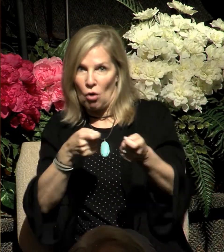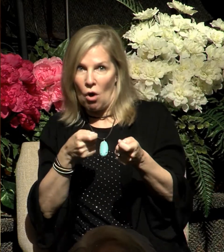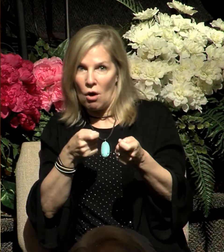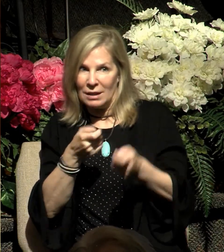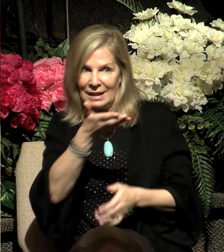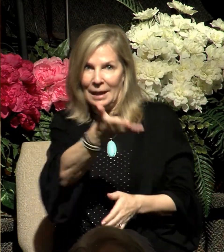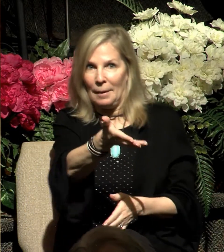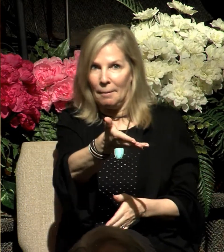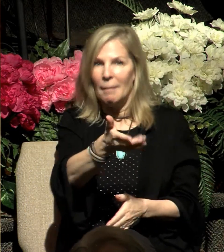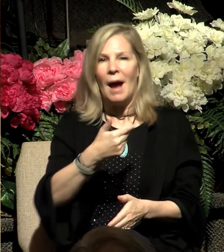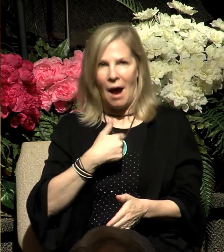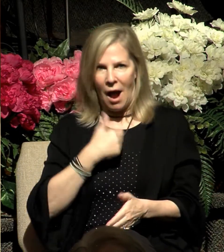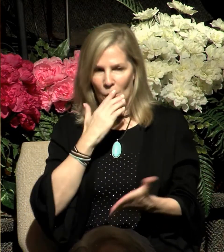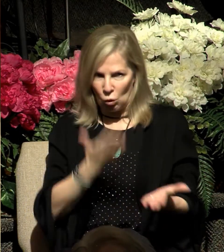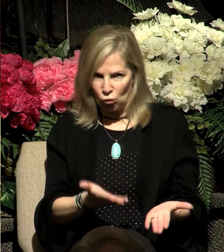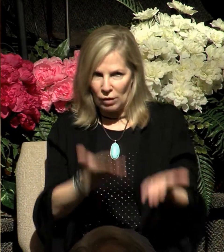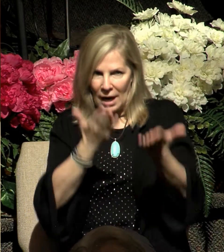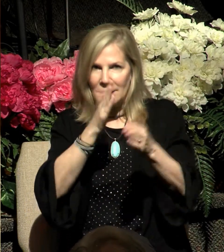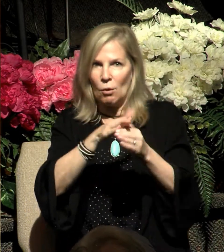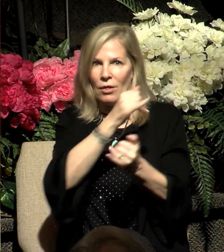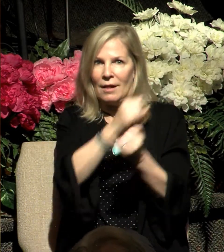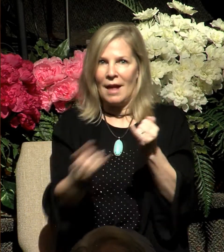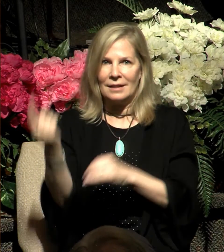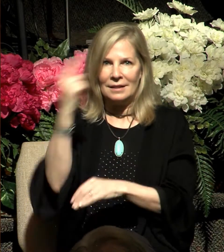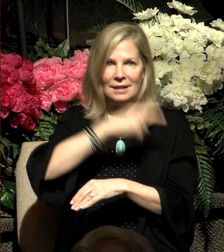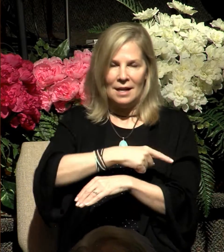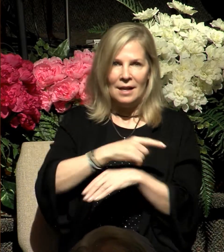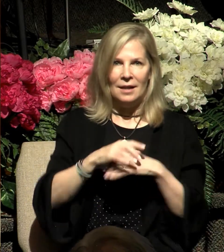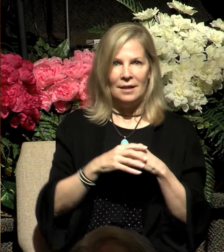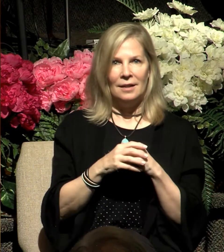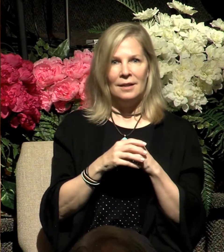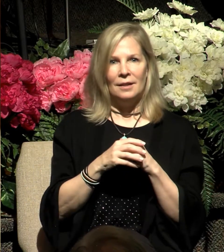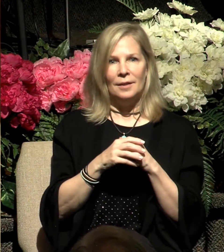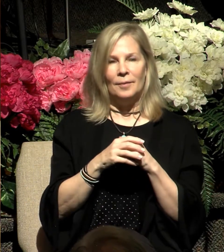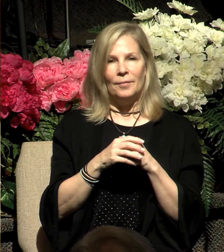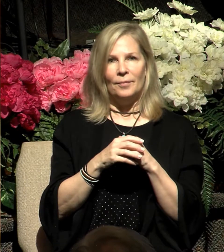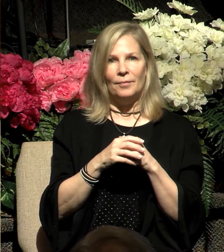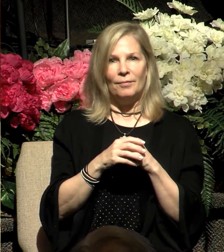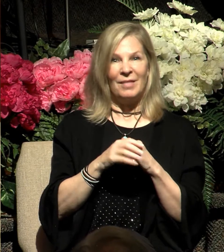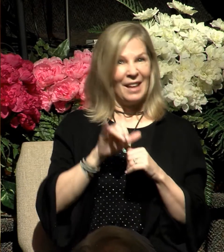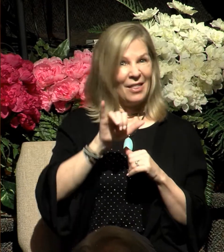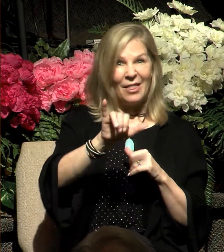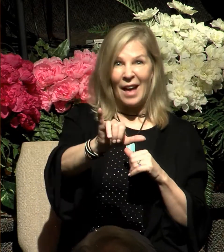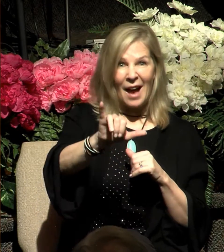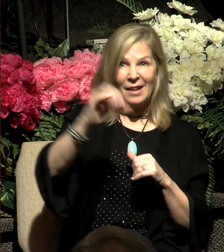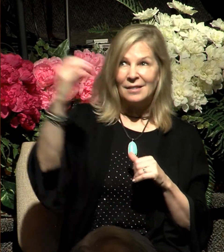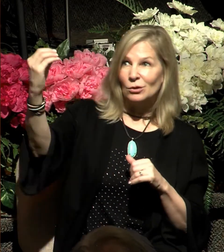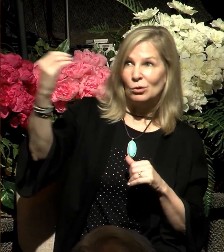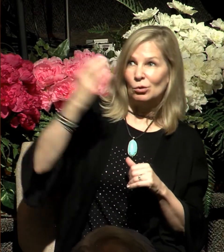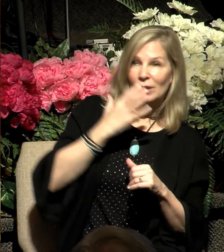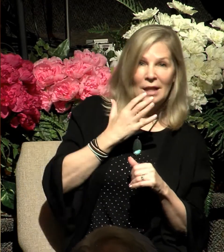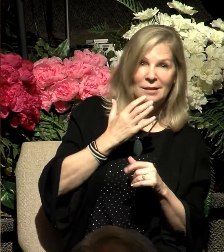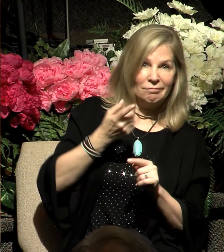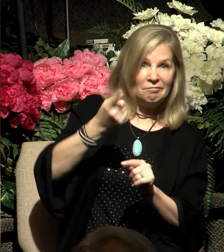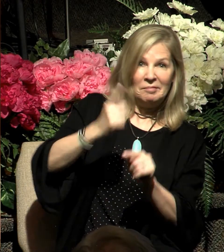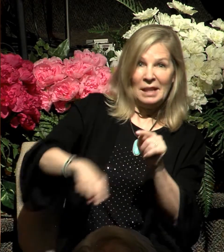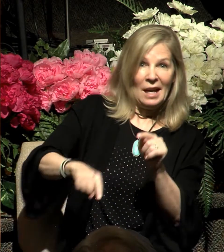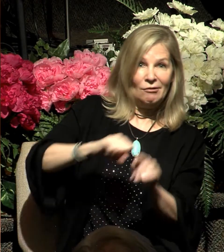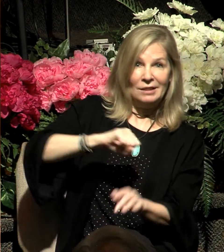will raise him up on the last day. Now, this is irresistible grace in action. It